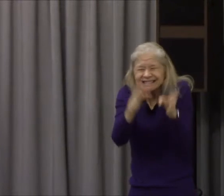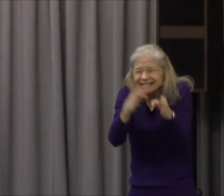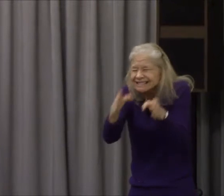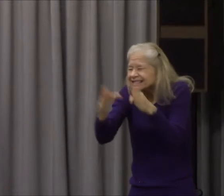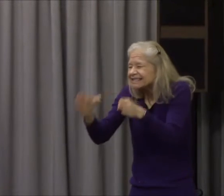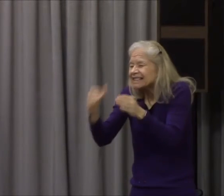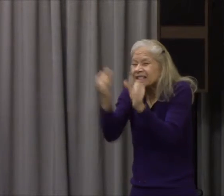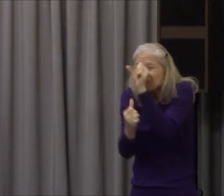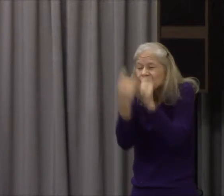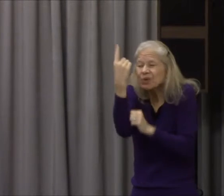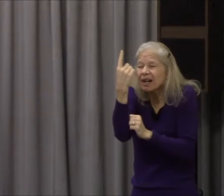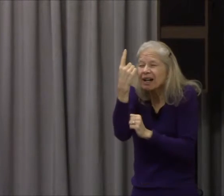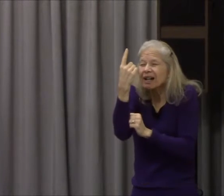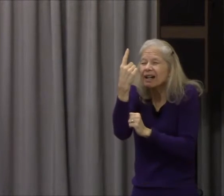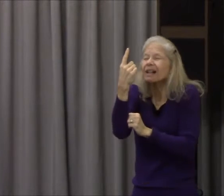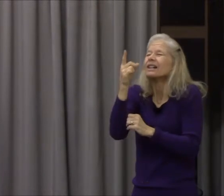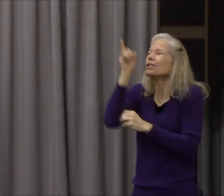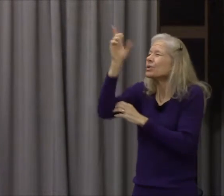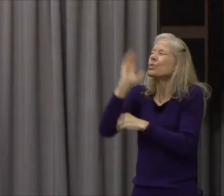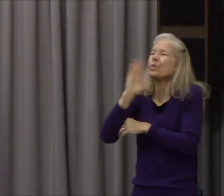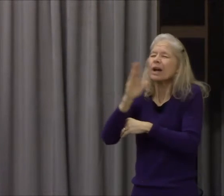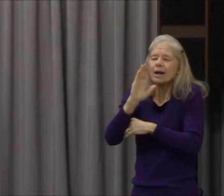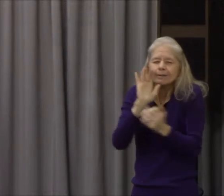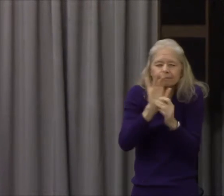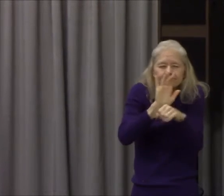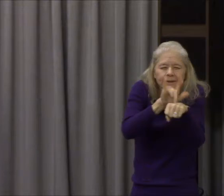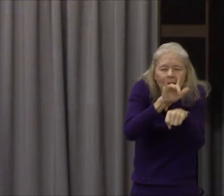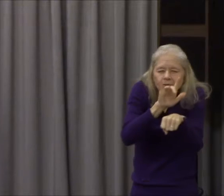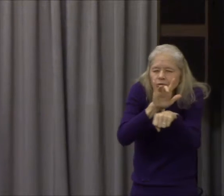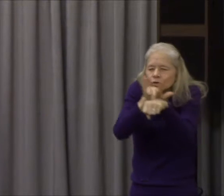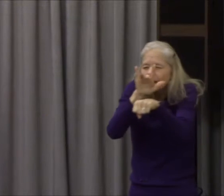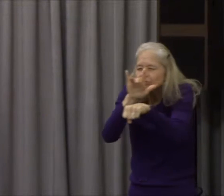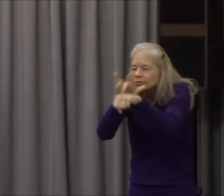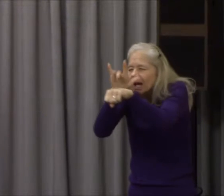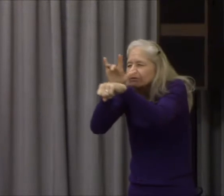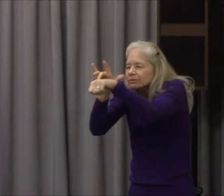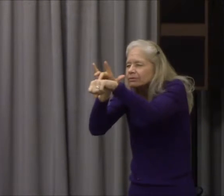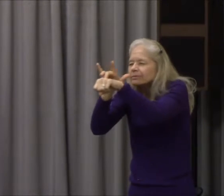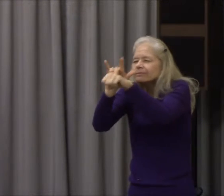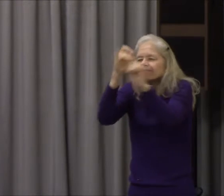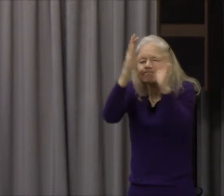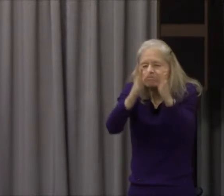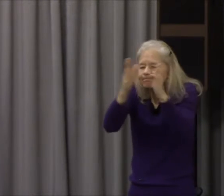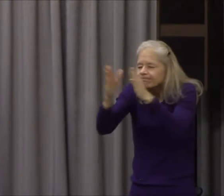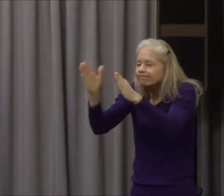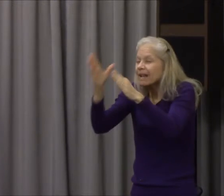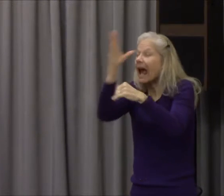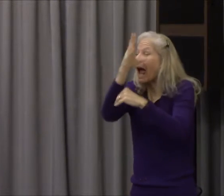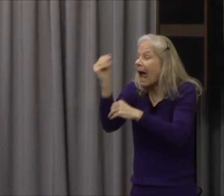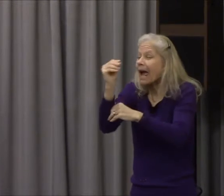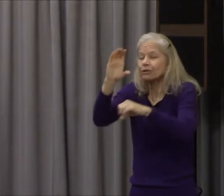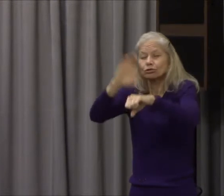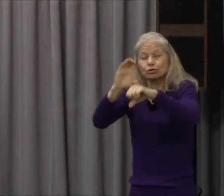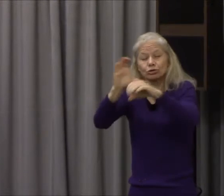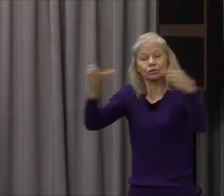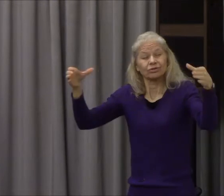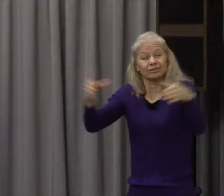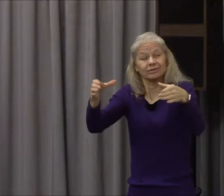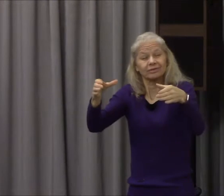all of us as a church. We know that you have been with us, that you've spoken to us, helped